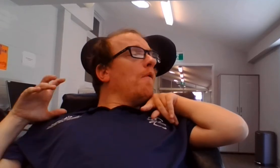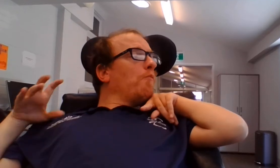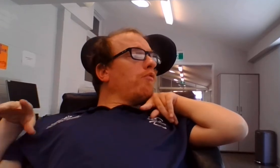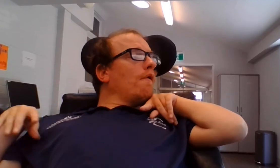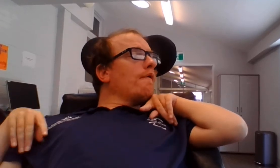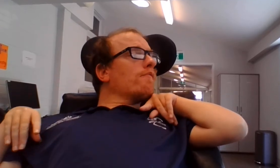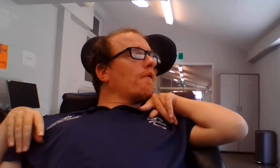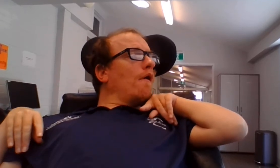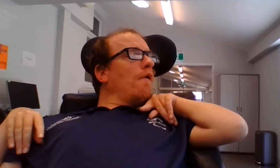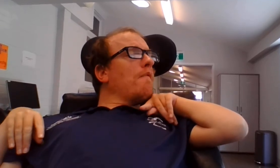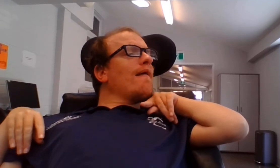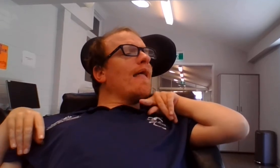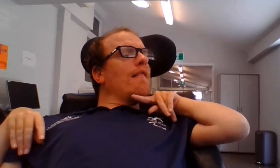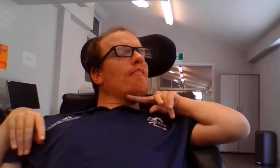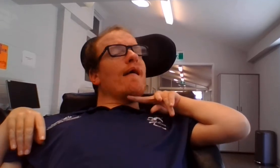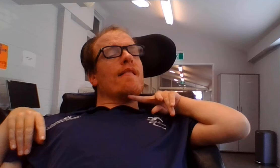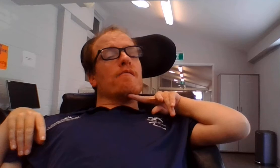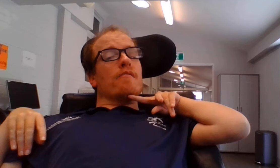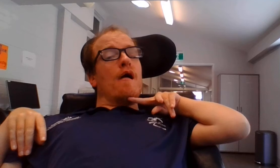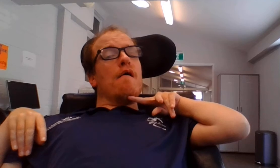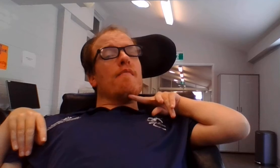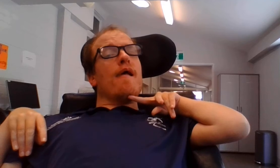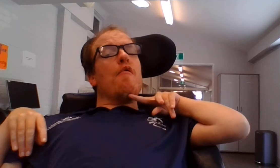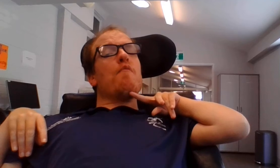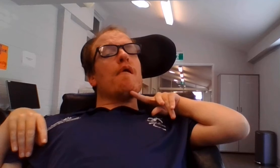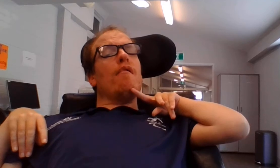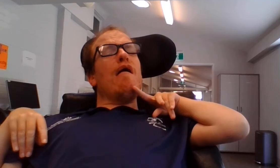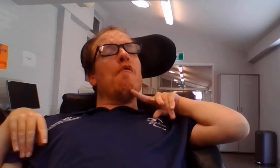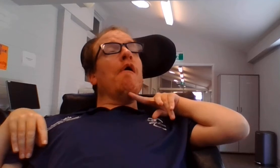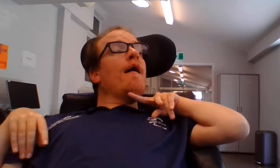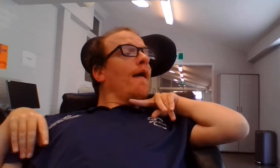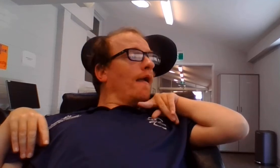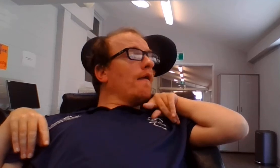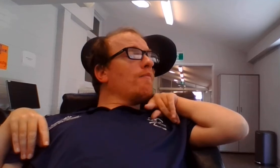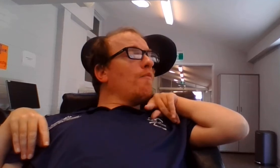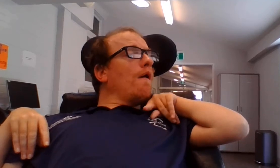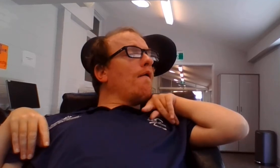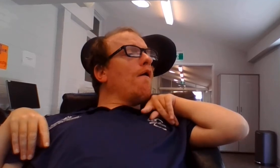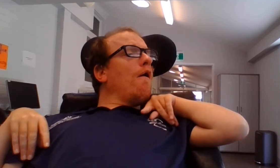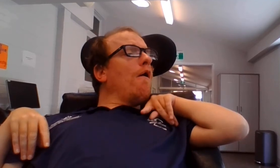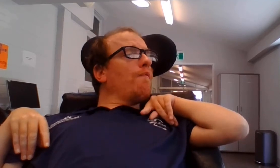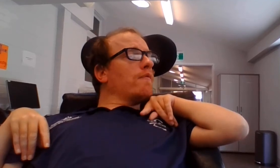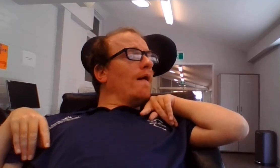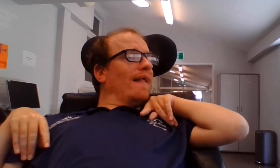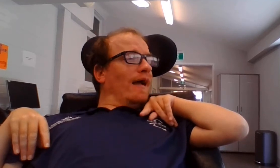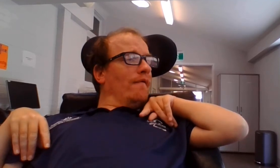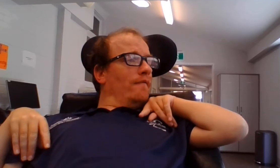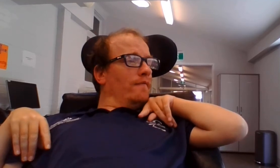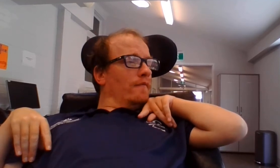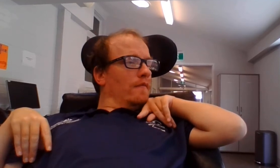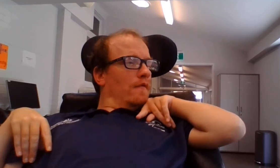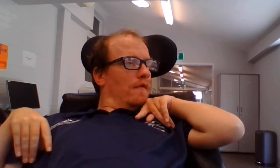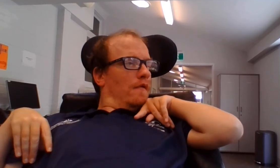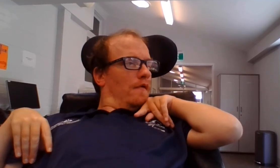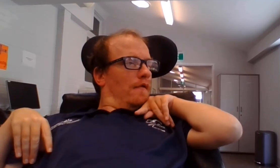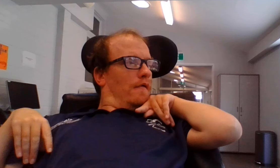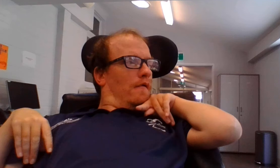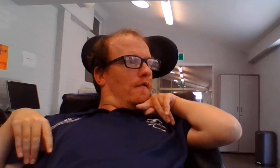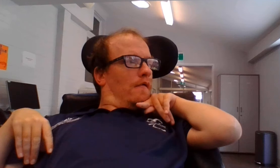please comment and let us know down below. Here's my off-sider. That's right. What a